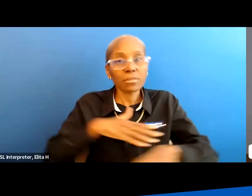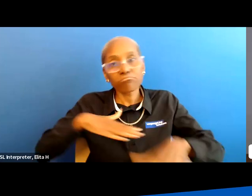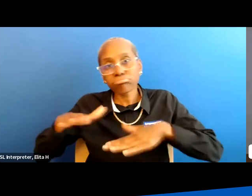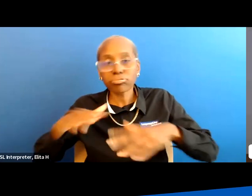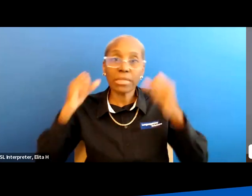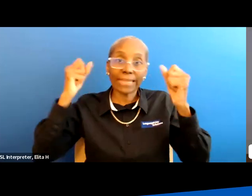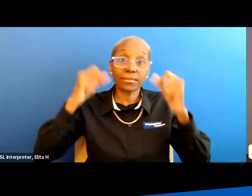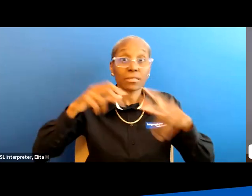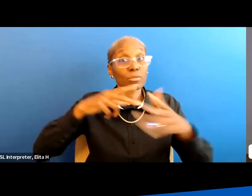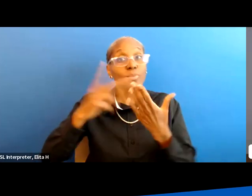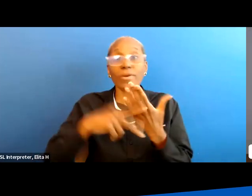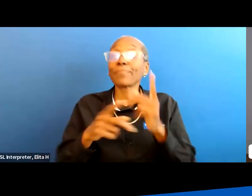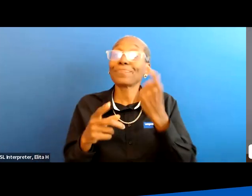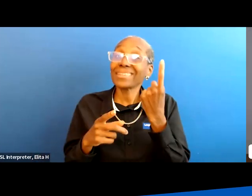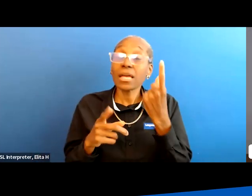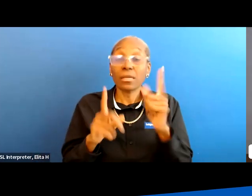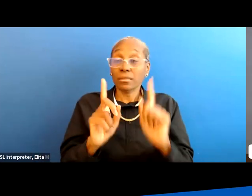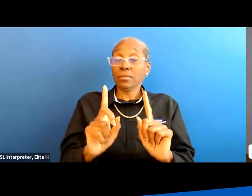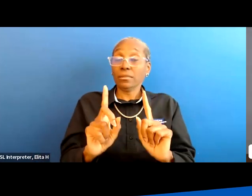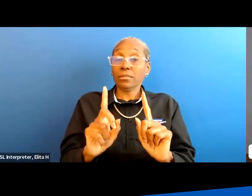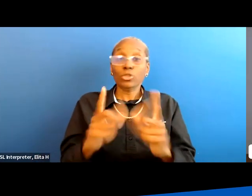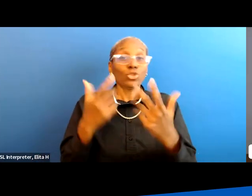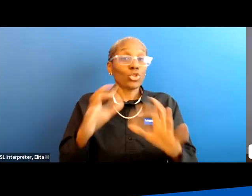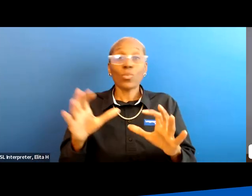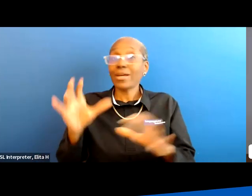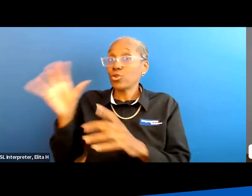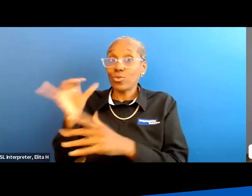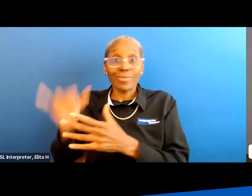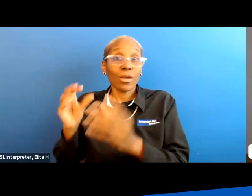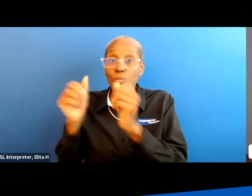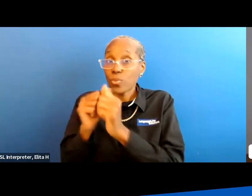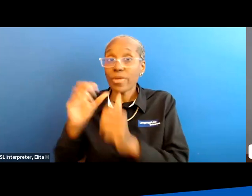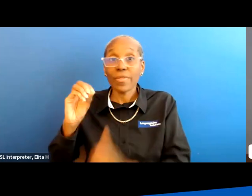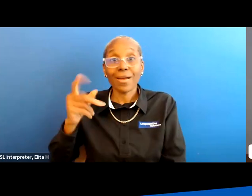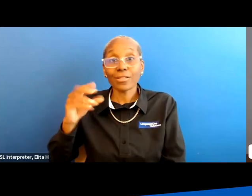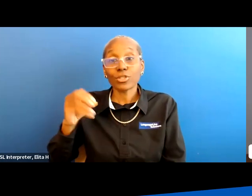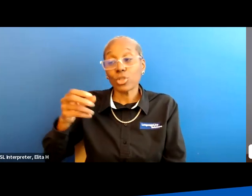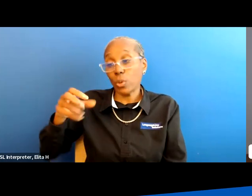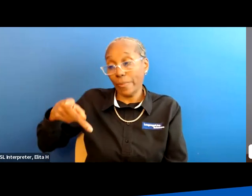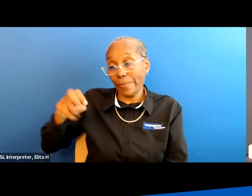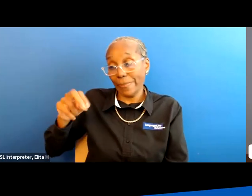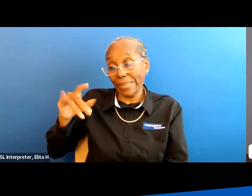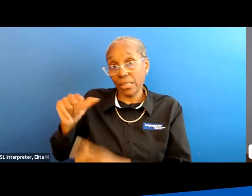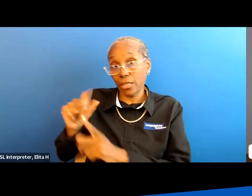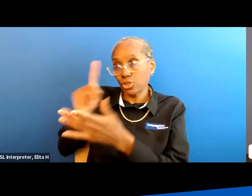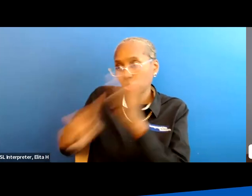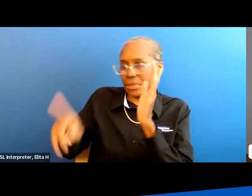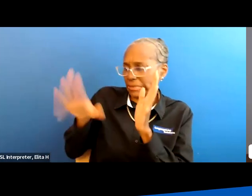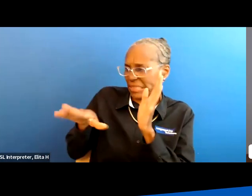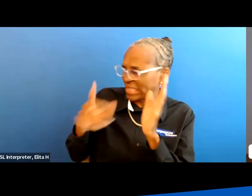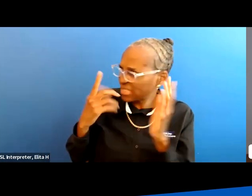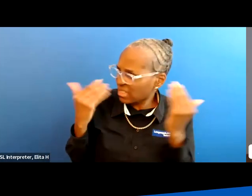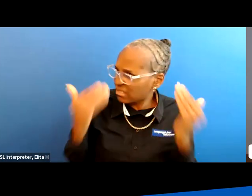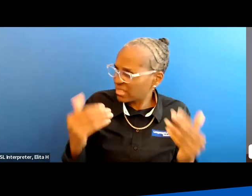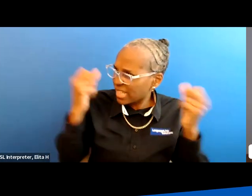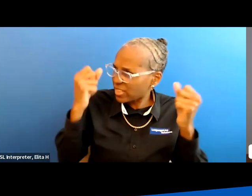program now you don't want to do that with osteopenia unless you check with your doctor you always want to check with your doctor before you